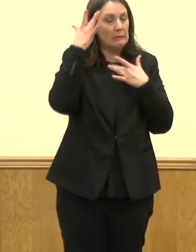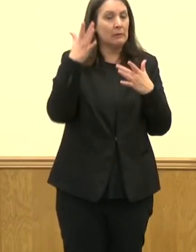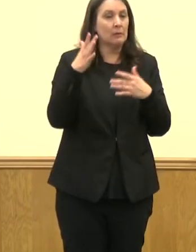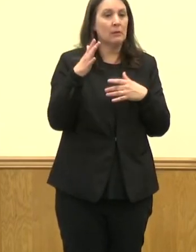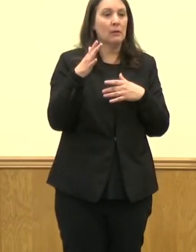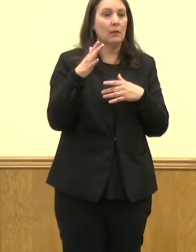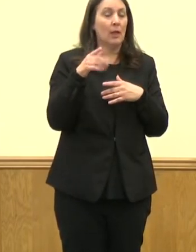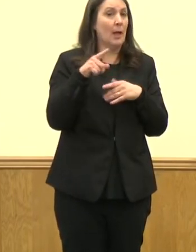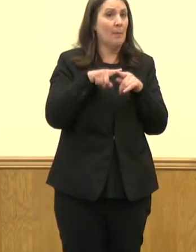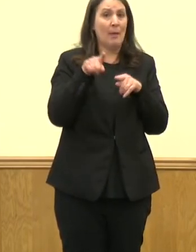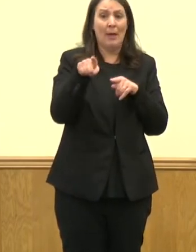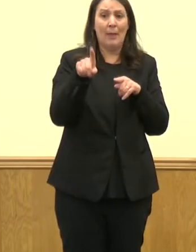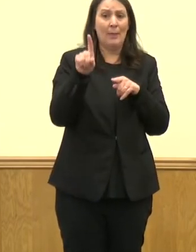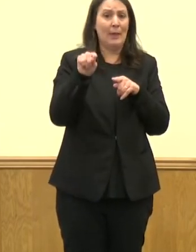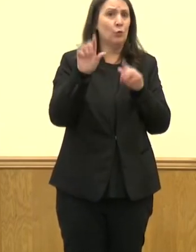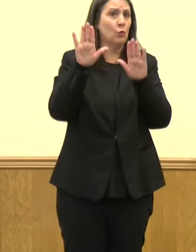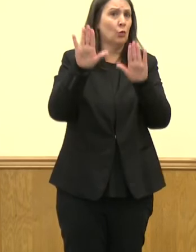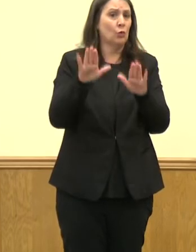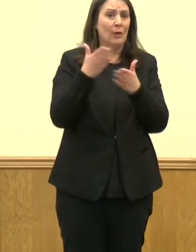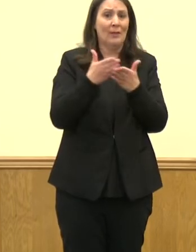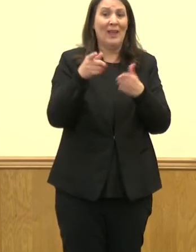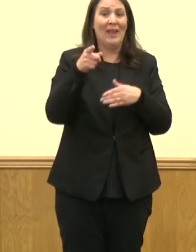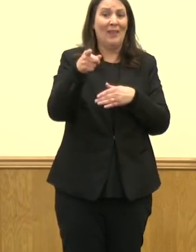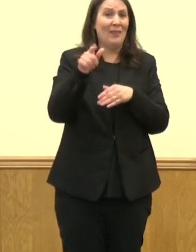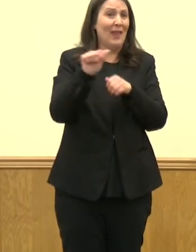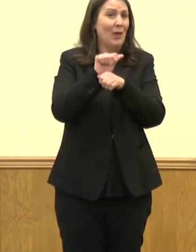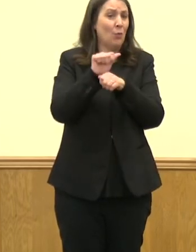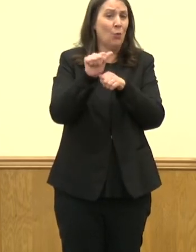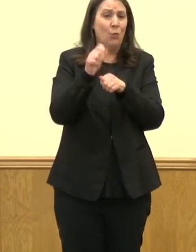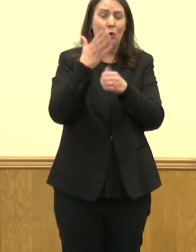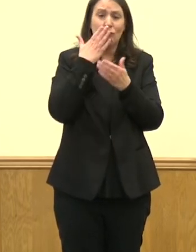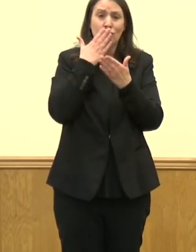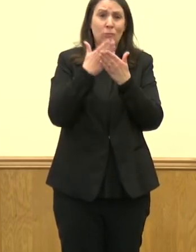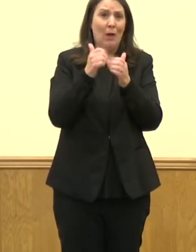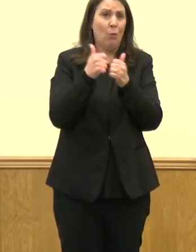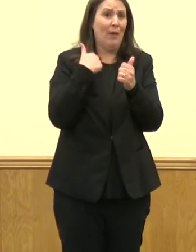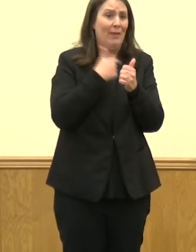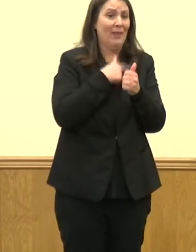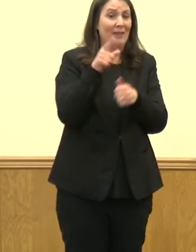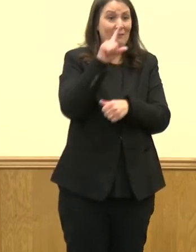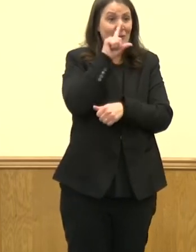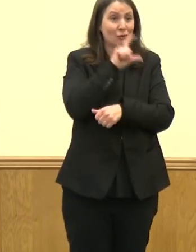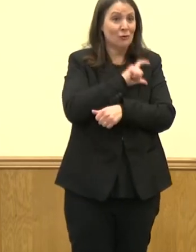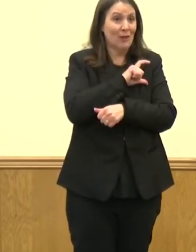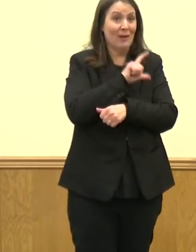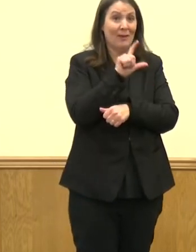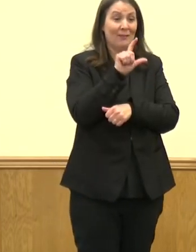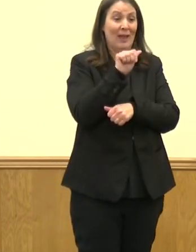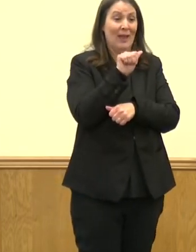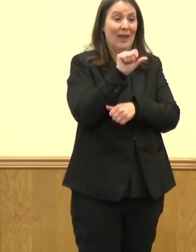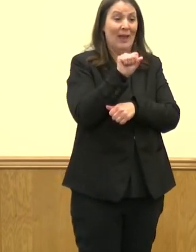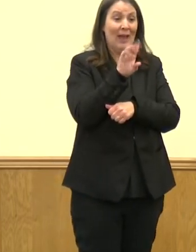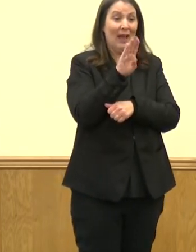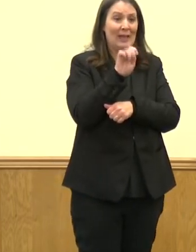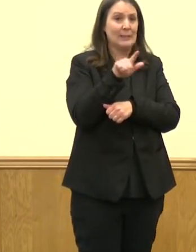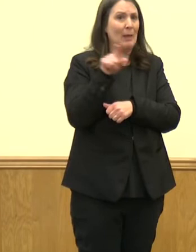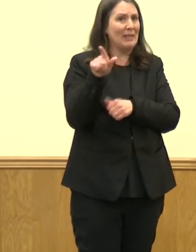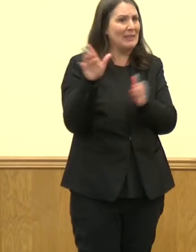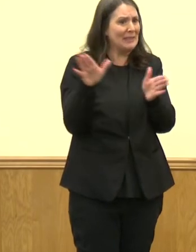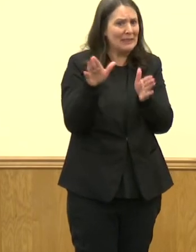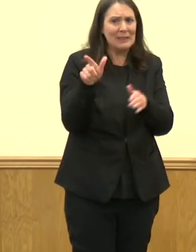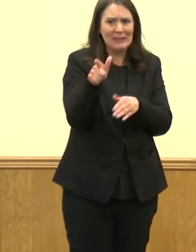fantastic to have such a strong partnership with our sheriff, Sheriff Brian Asbell. And partly that is, one, he really promoted